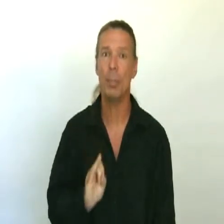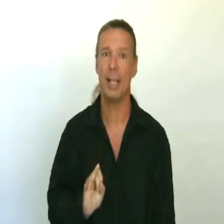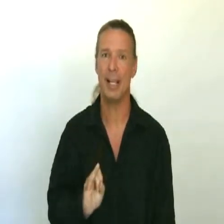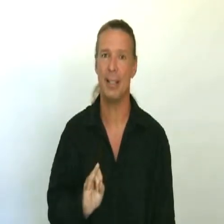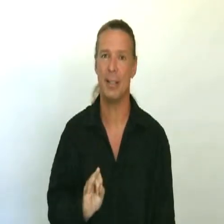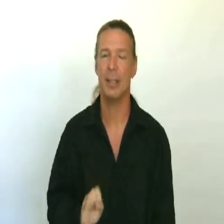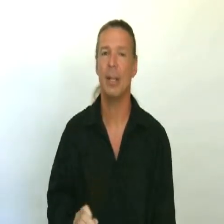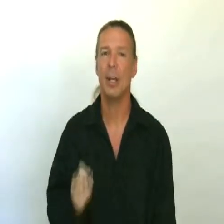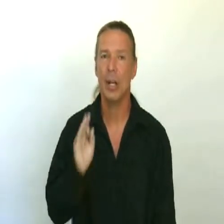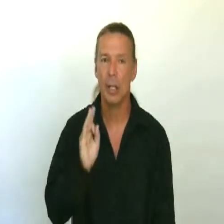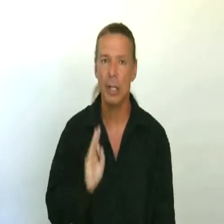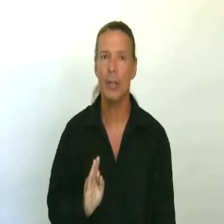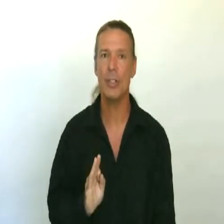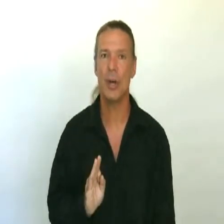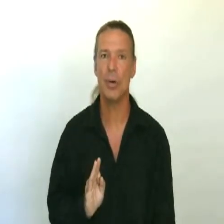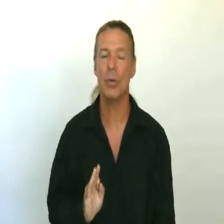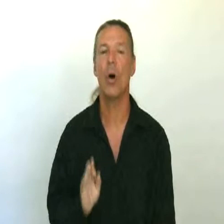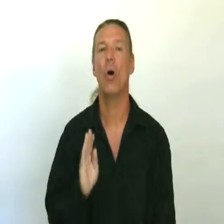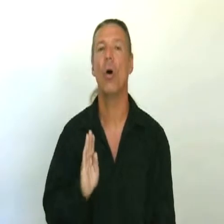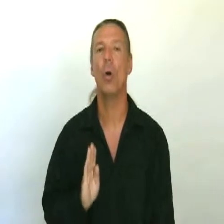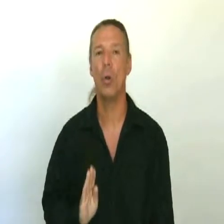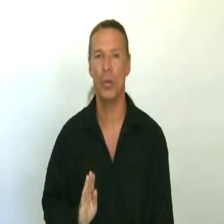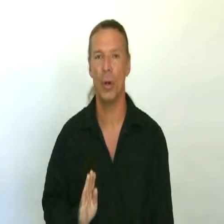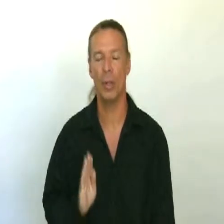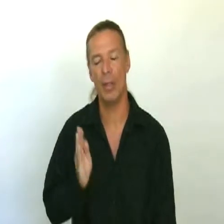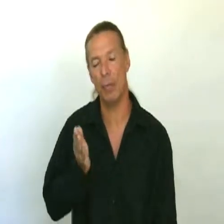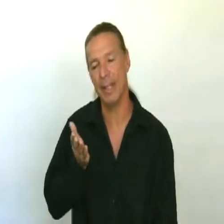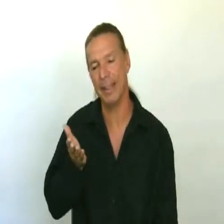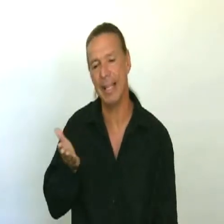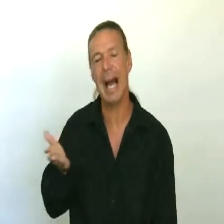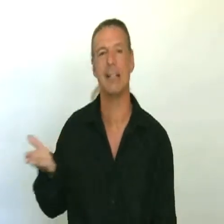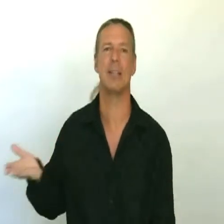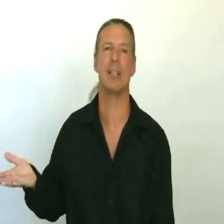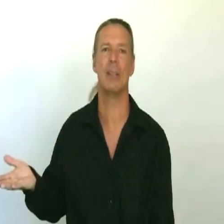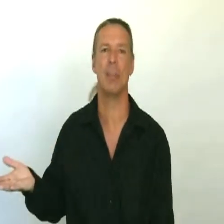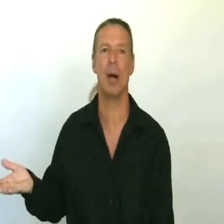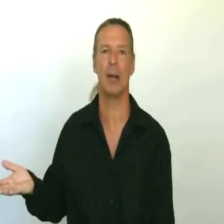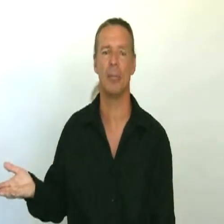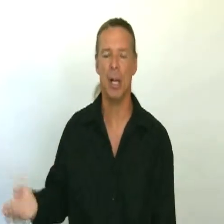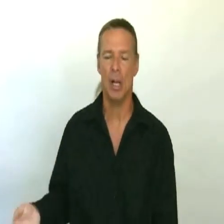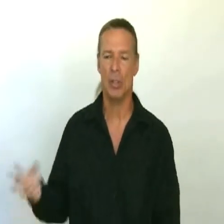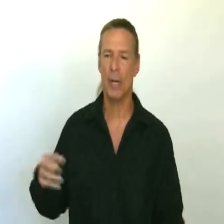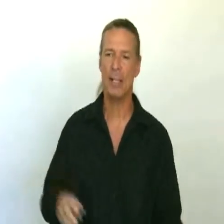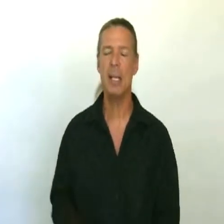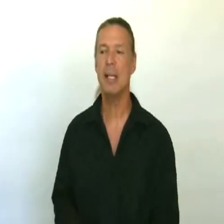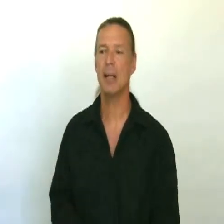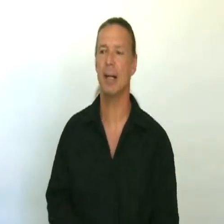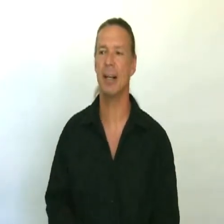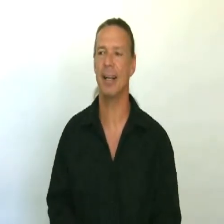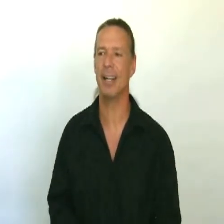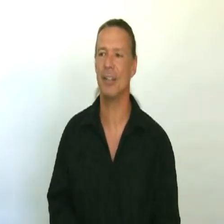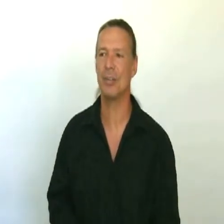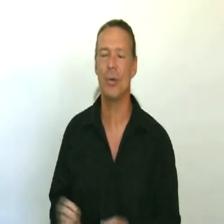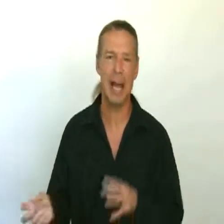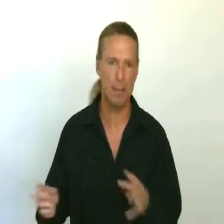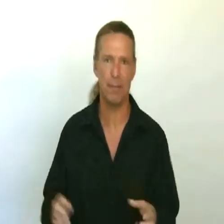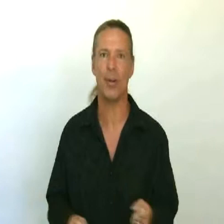-placed, clear tone, whole note that relaxes into vibrato. So when I said that it's true and false,